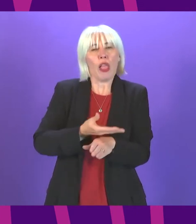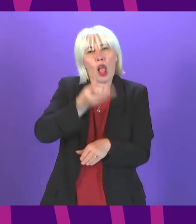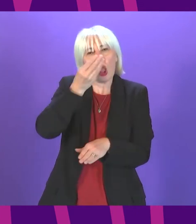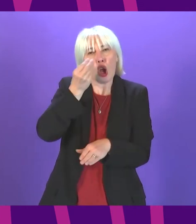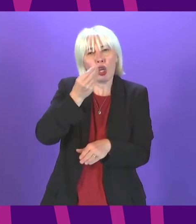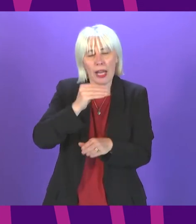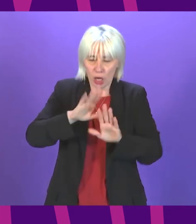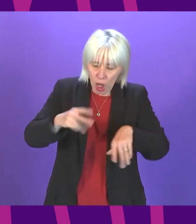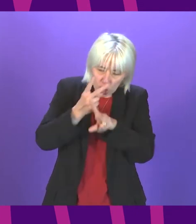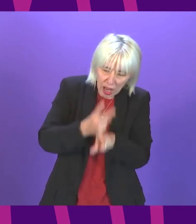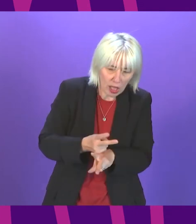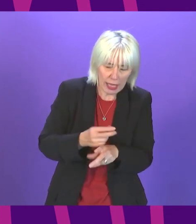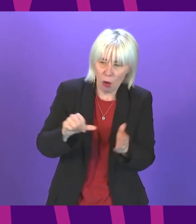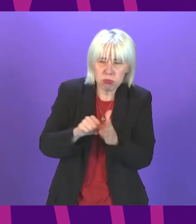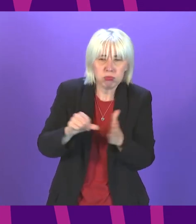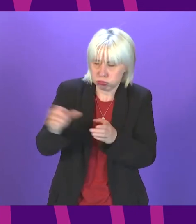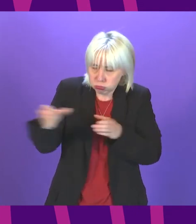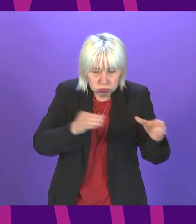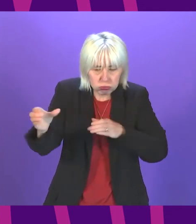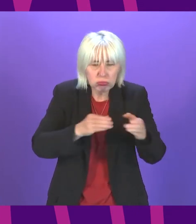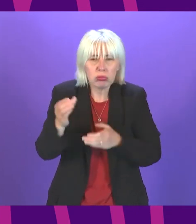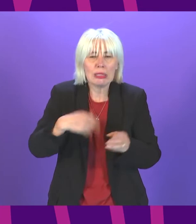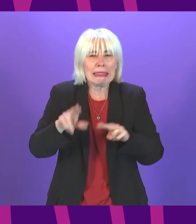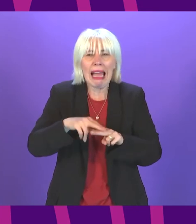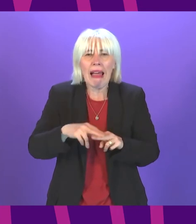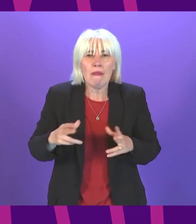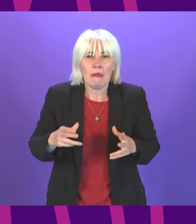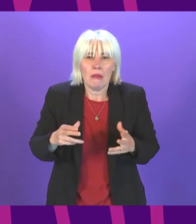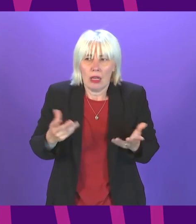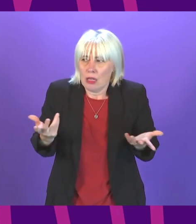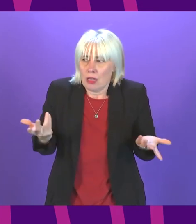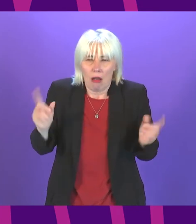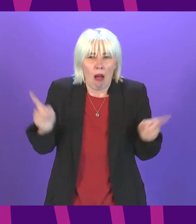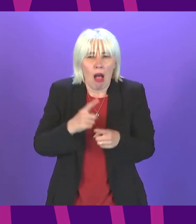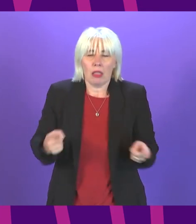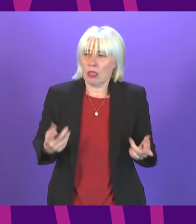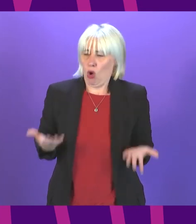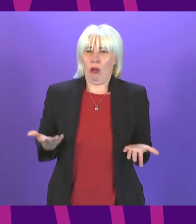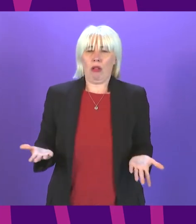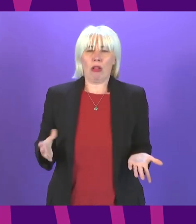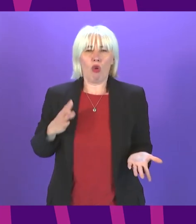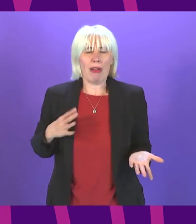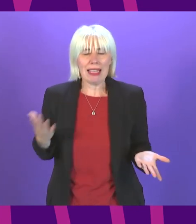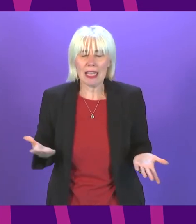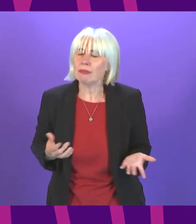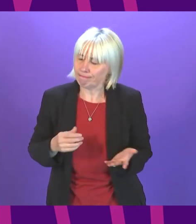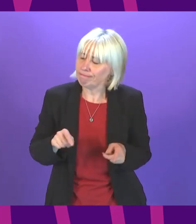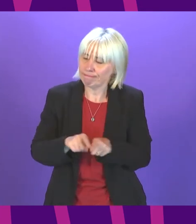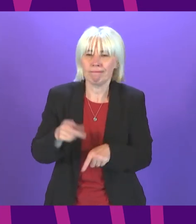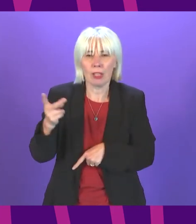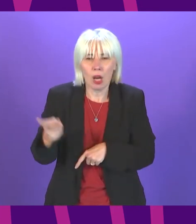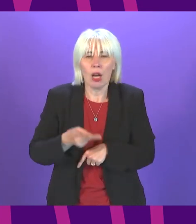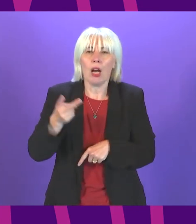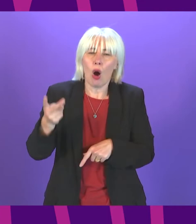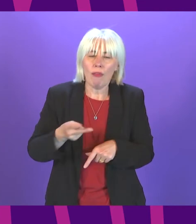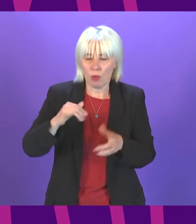are struggling to recruit the staff they need in order to fulfill existing plans and as is so often the case with this